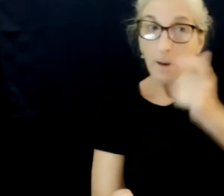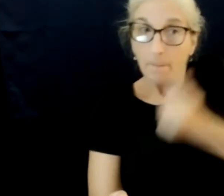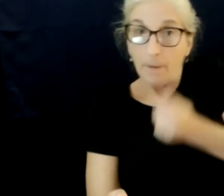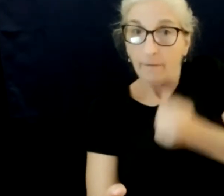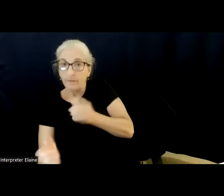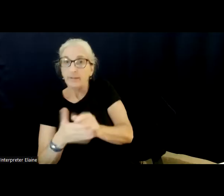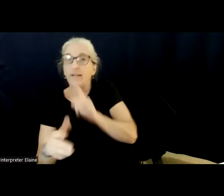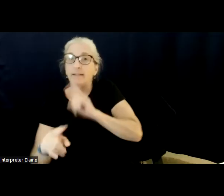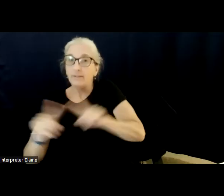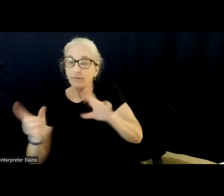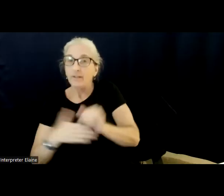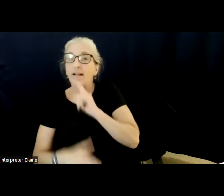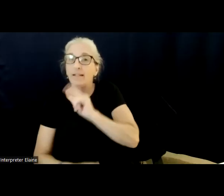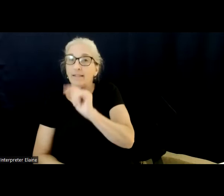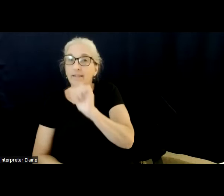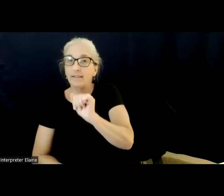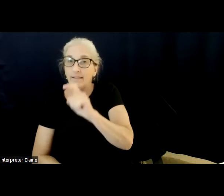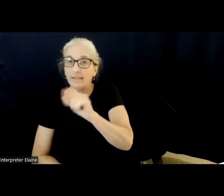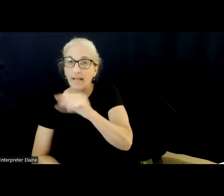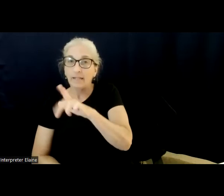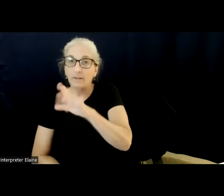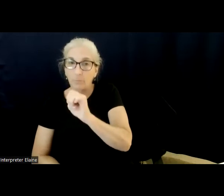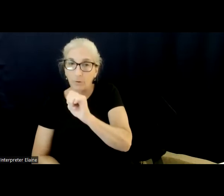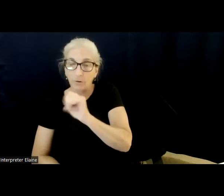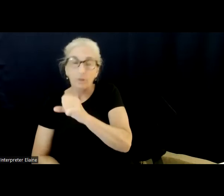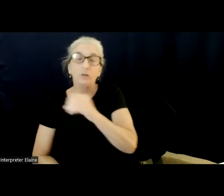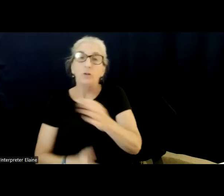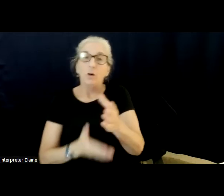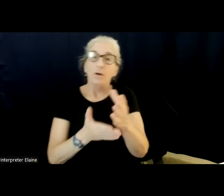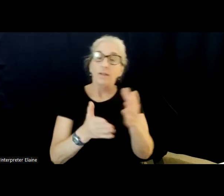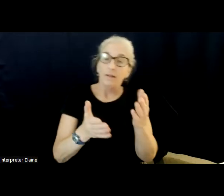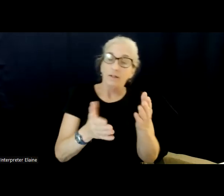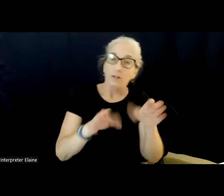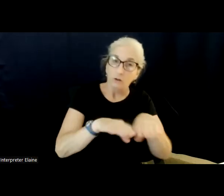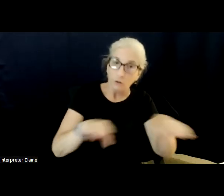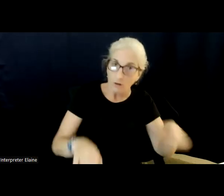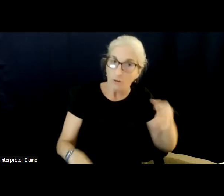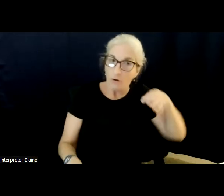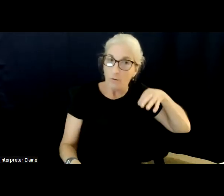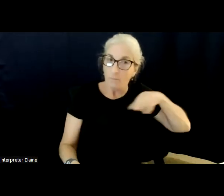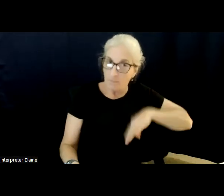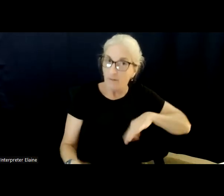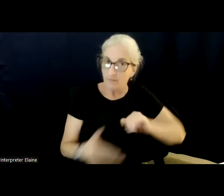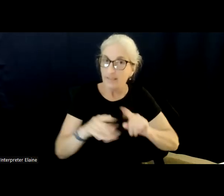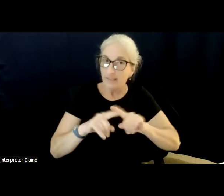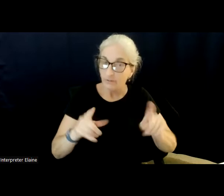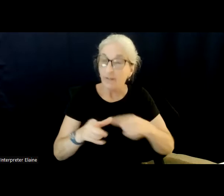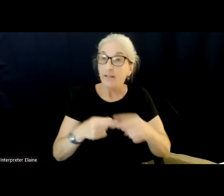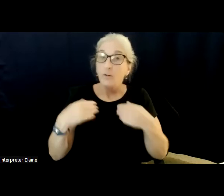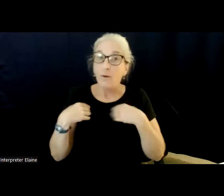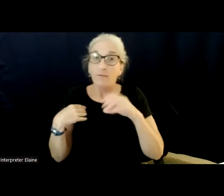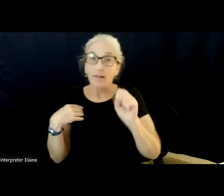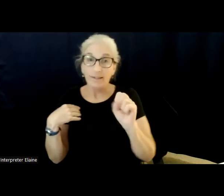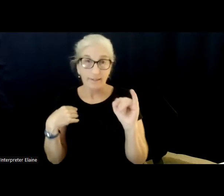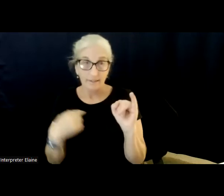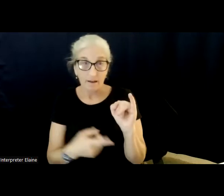child benefits that may go back into childhood and learning disabilities, but that's a different program. Then you have Supplemental Security income that